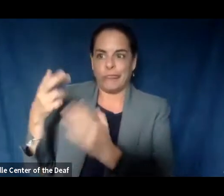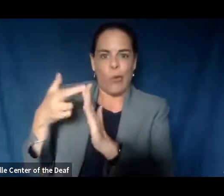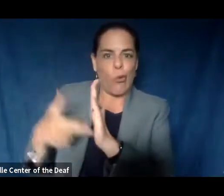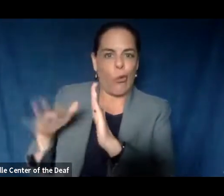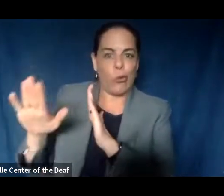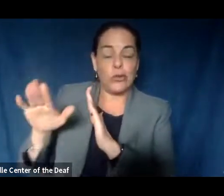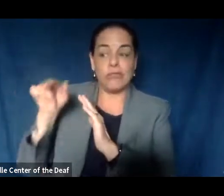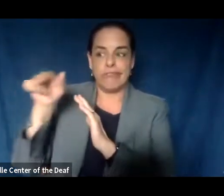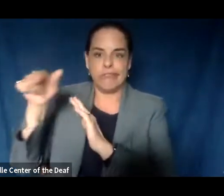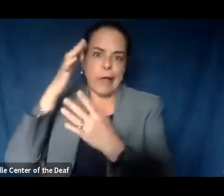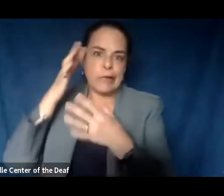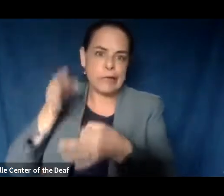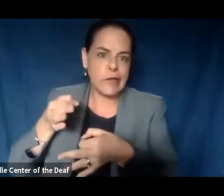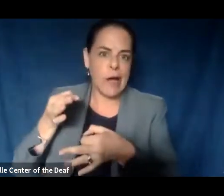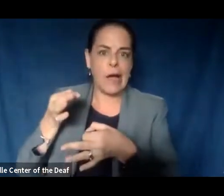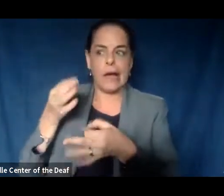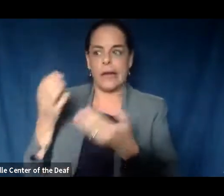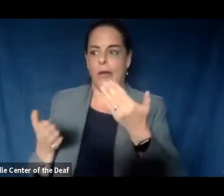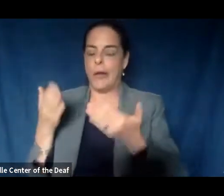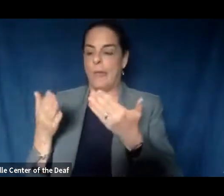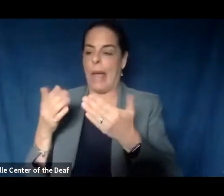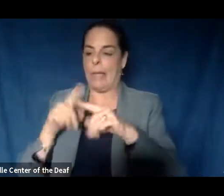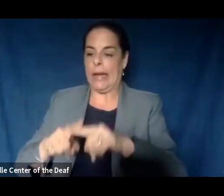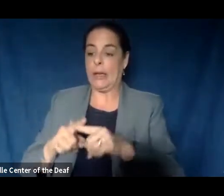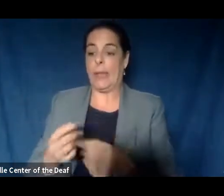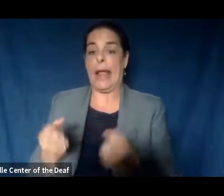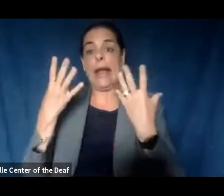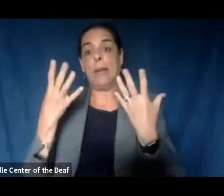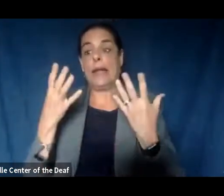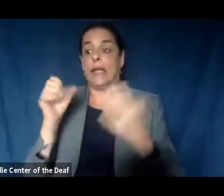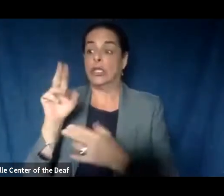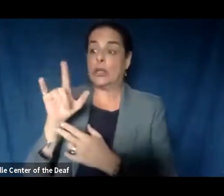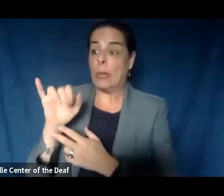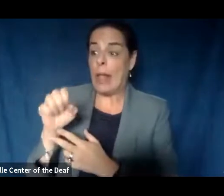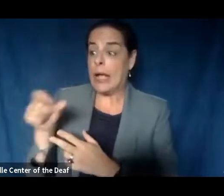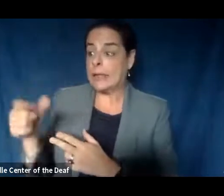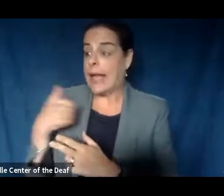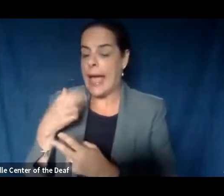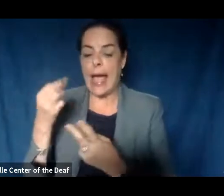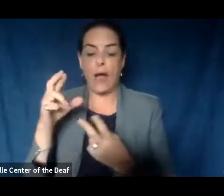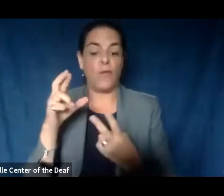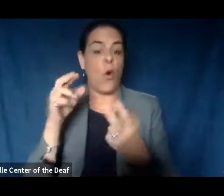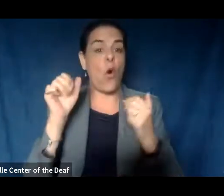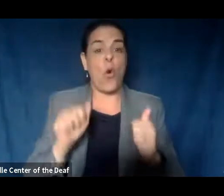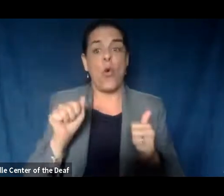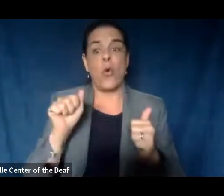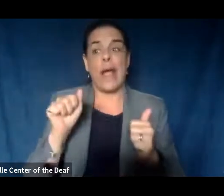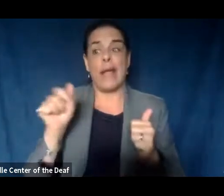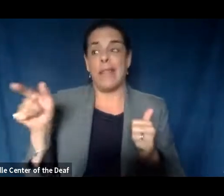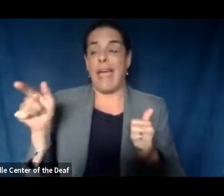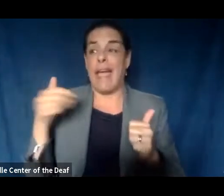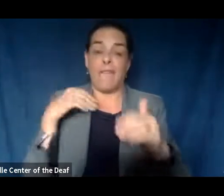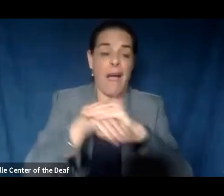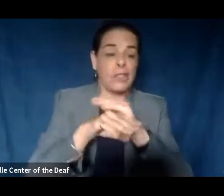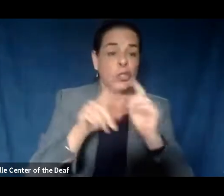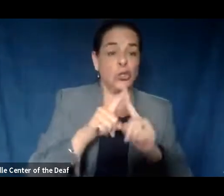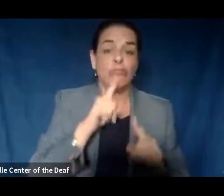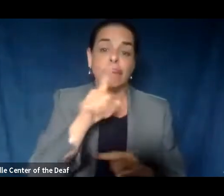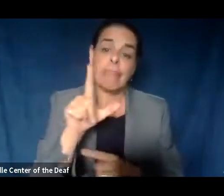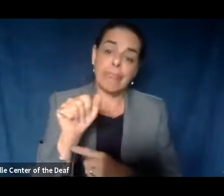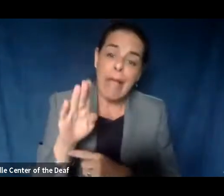decision making or it might be based on how many supplies they have or how much access to a laboratory they have and other things.